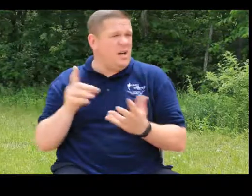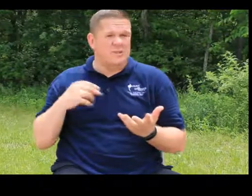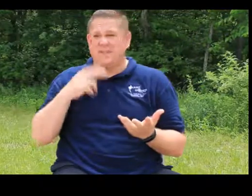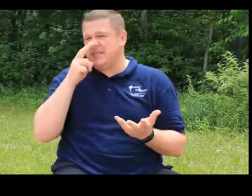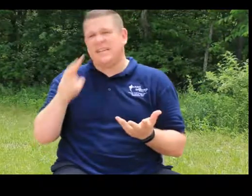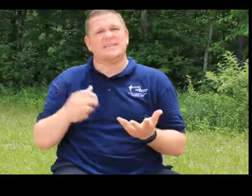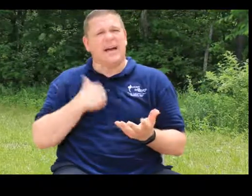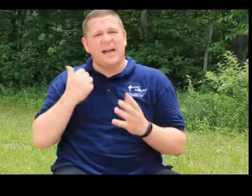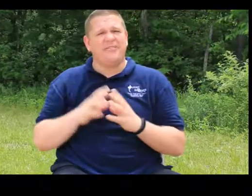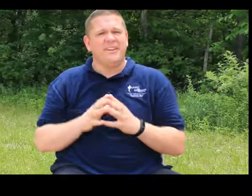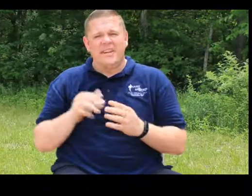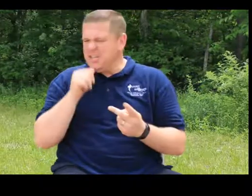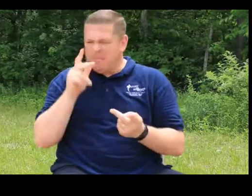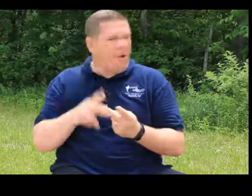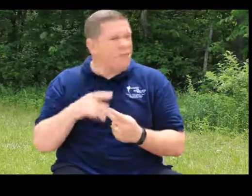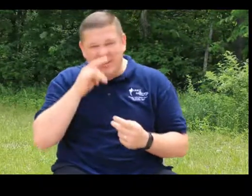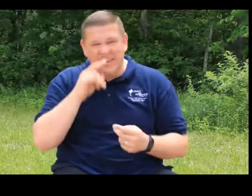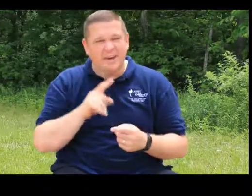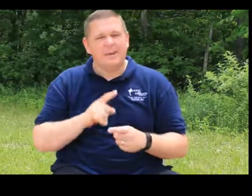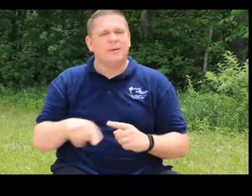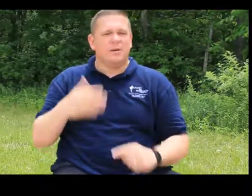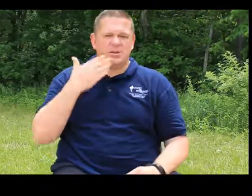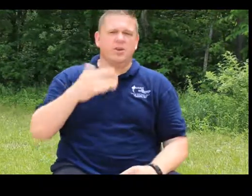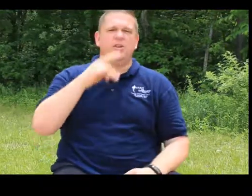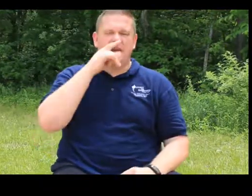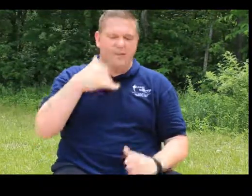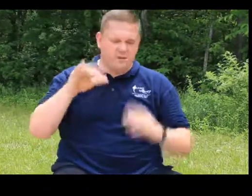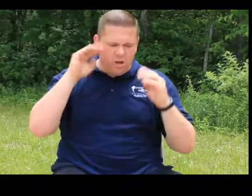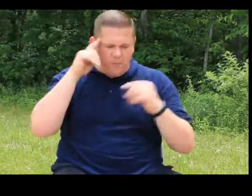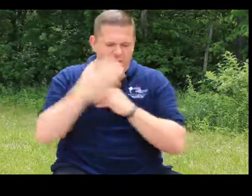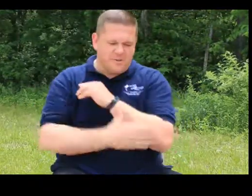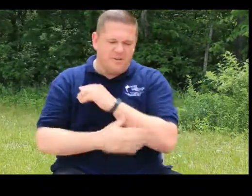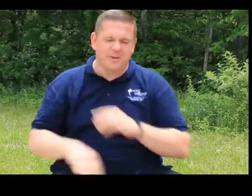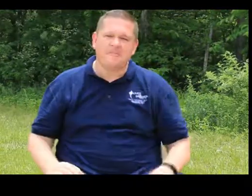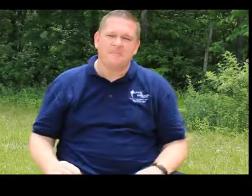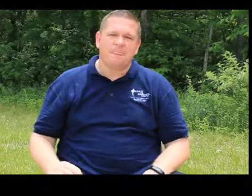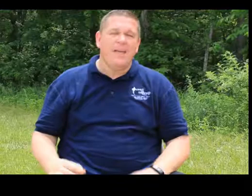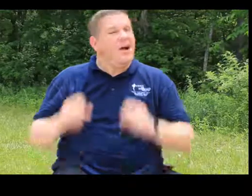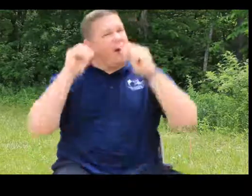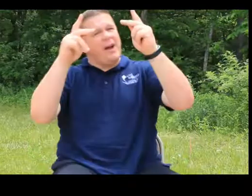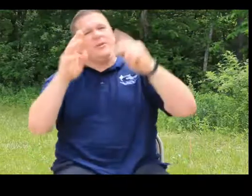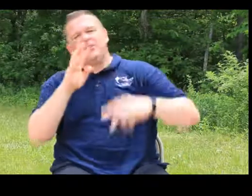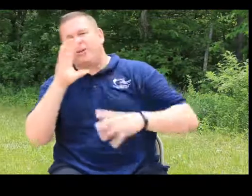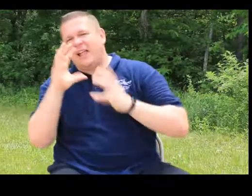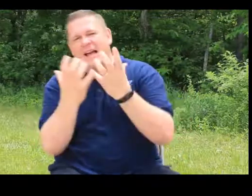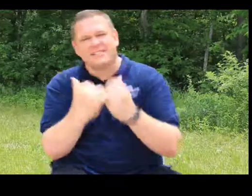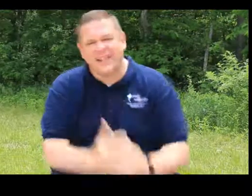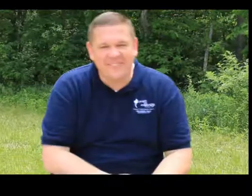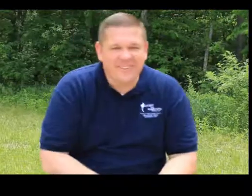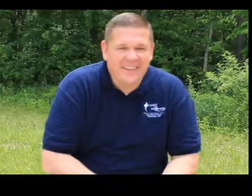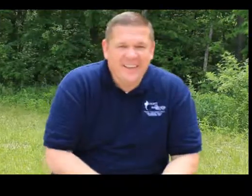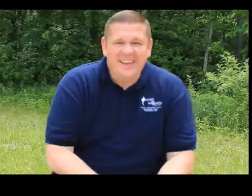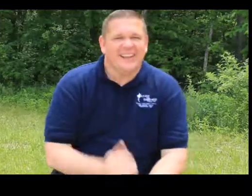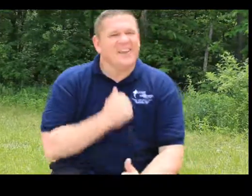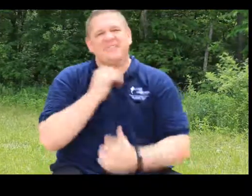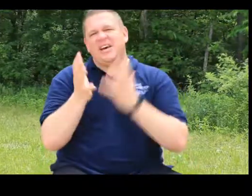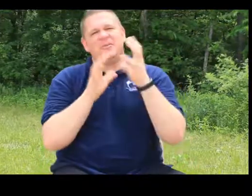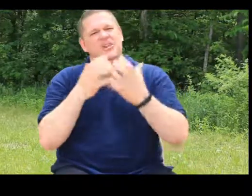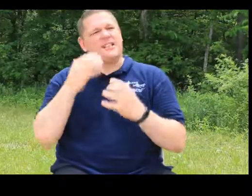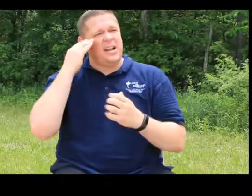does. I've seen his life. He's not a perfect kid, but he's a good kid, and there's still hope for this country. All right. Let's go to class now. I love sign language class, and I